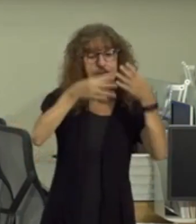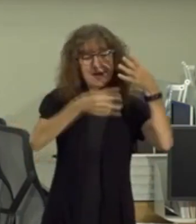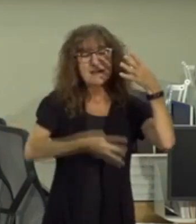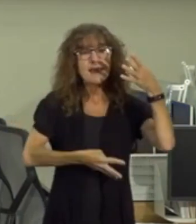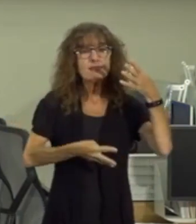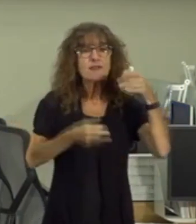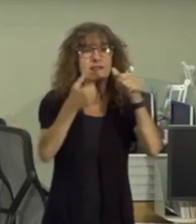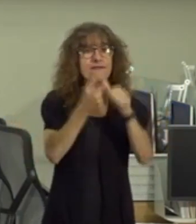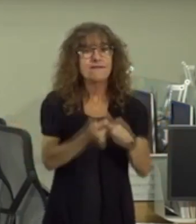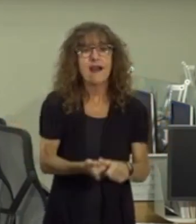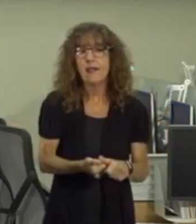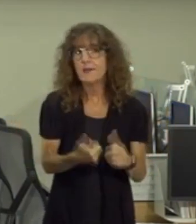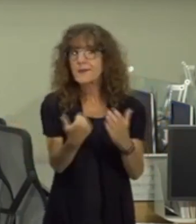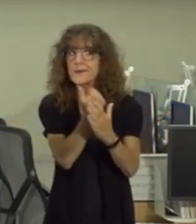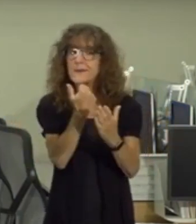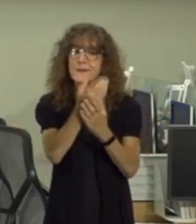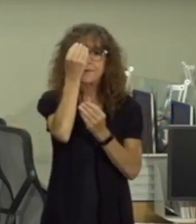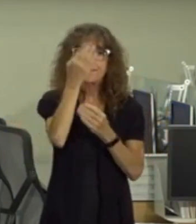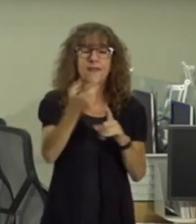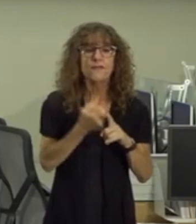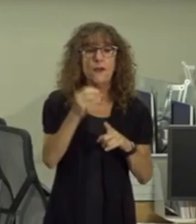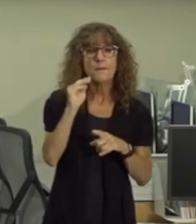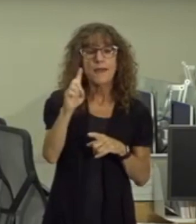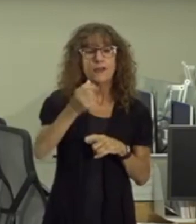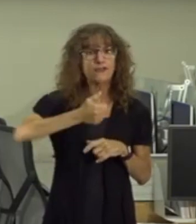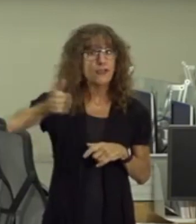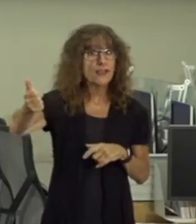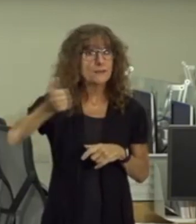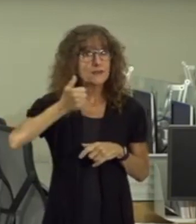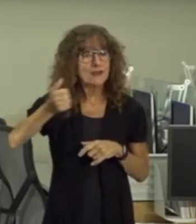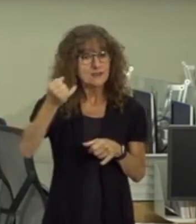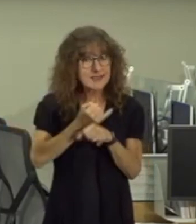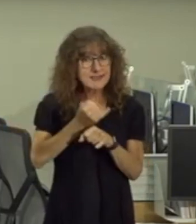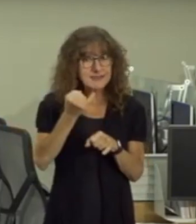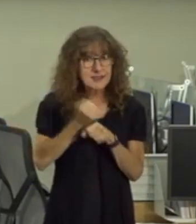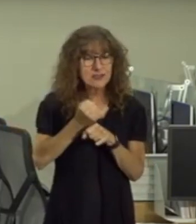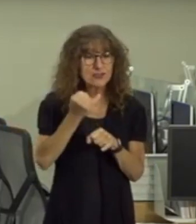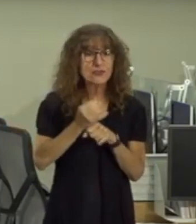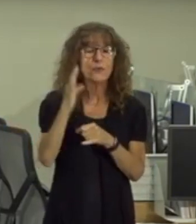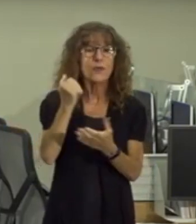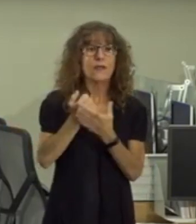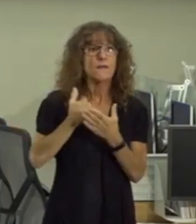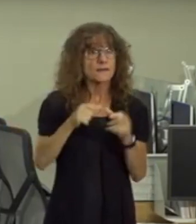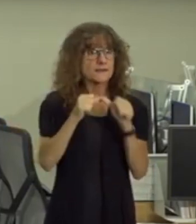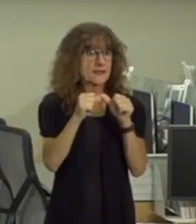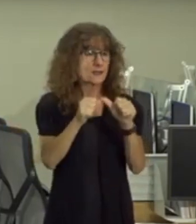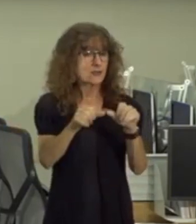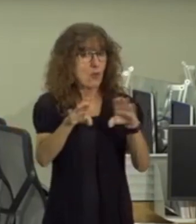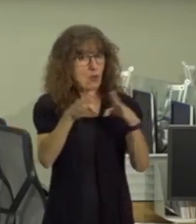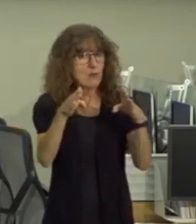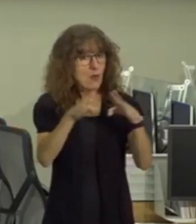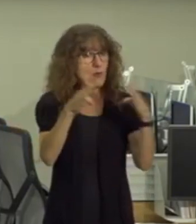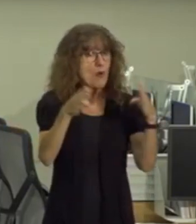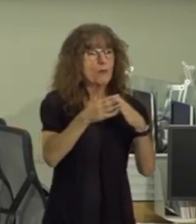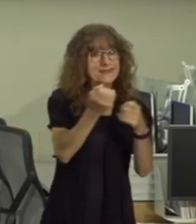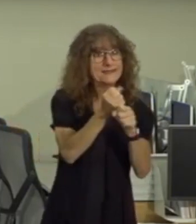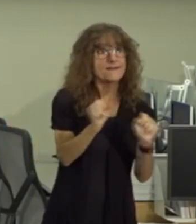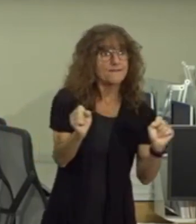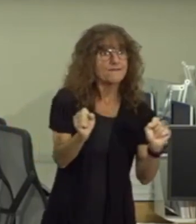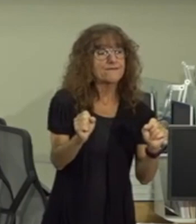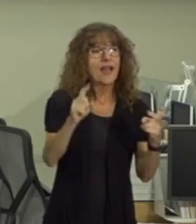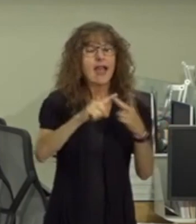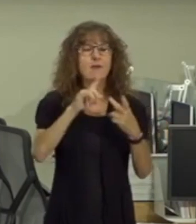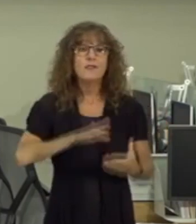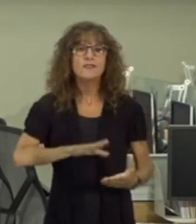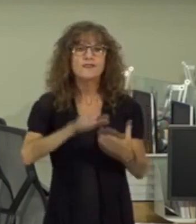are based on cutting edge data from the maryland transportation institute will help us continue to reopen safely and